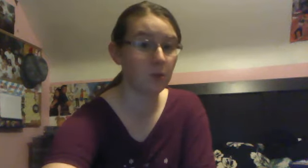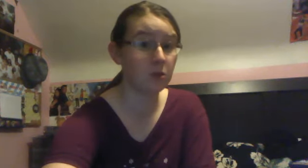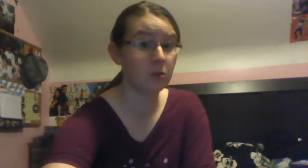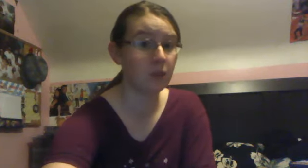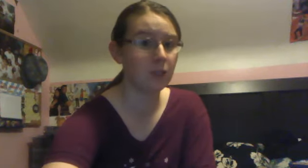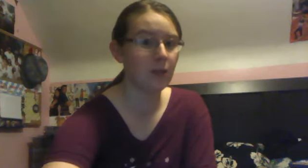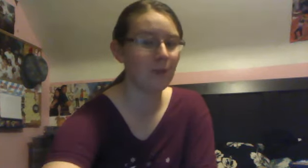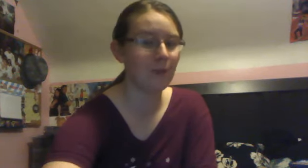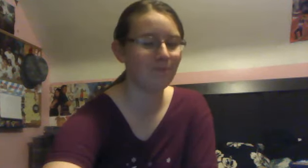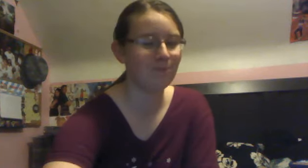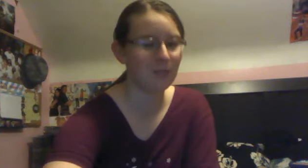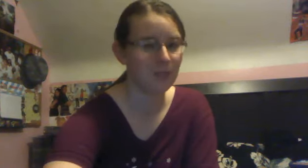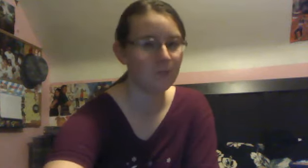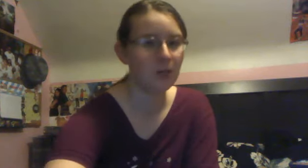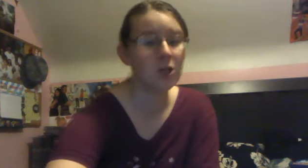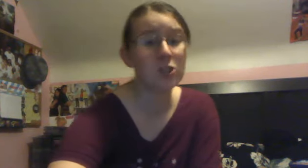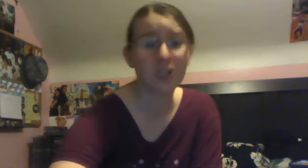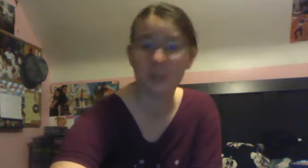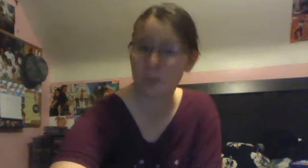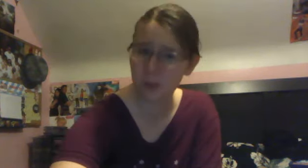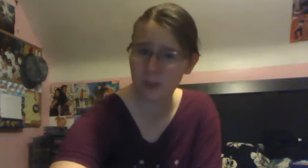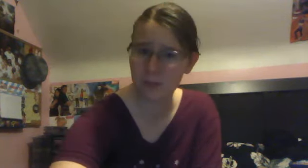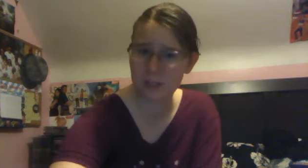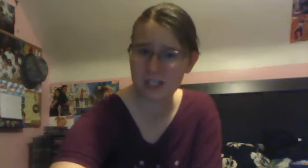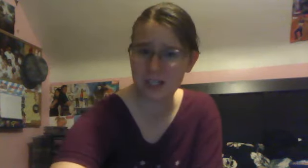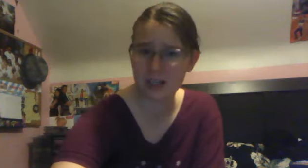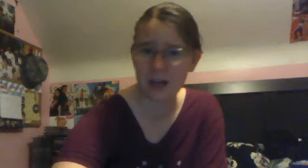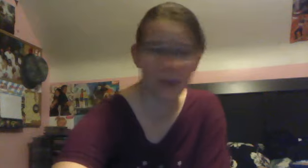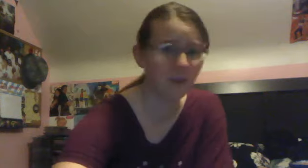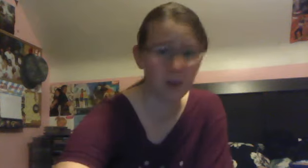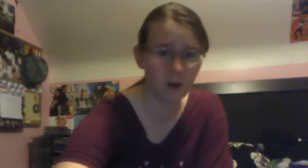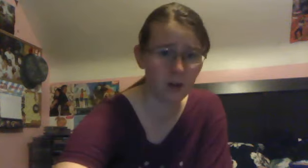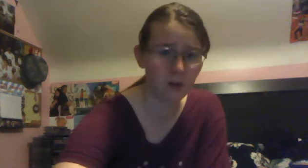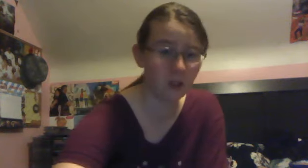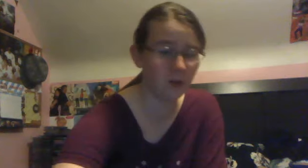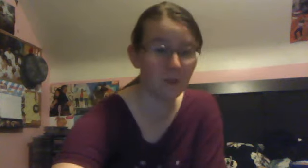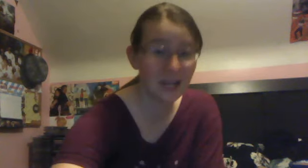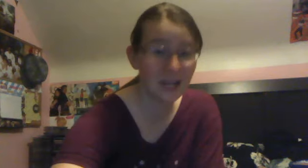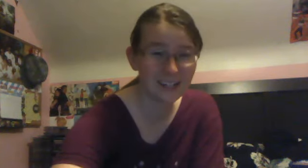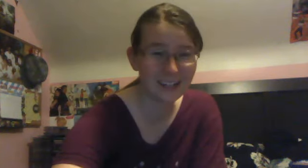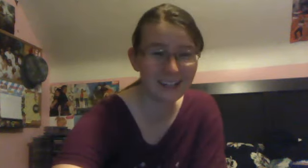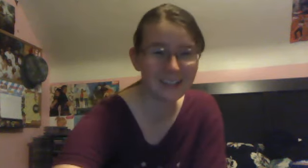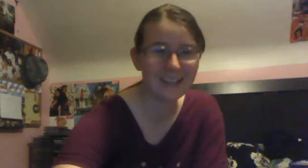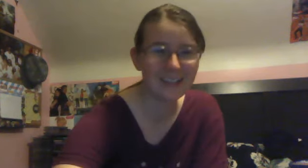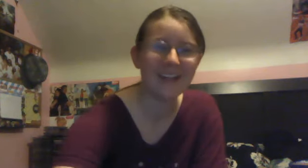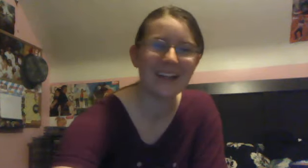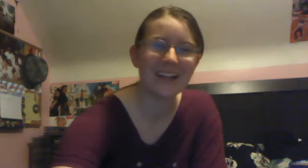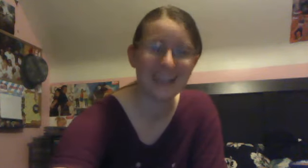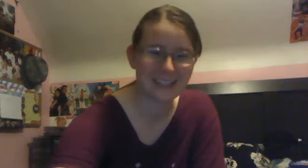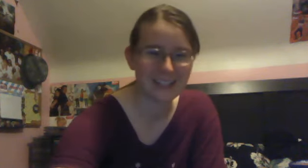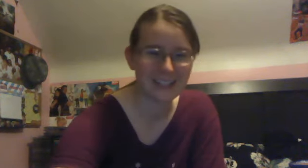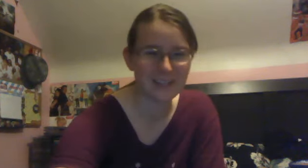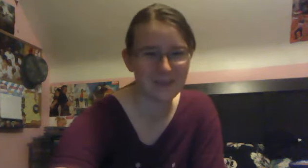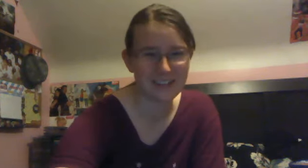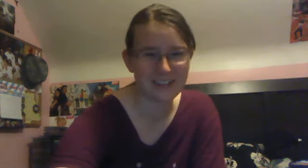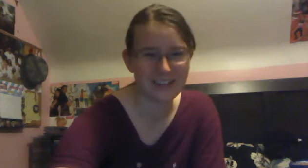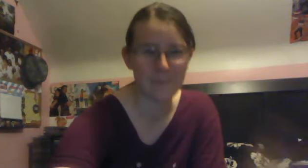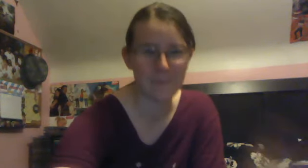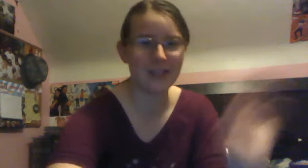to the stop button. So you guys are purely amazing. I love you all. You're amazing. Thank you guys for watching. Peace out.